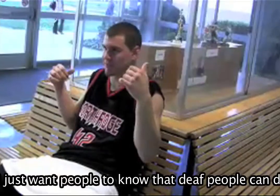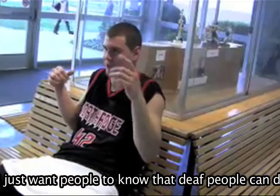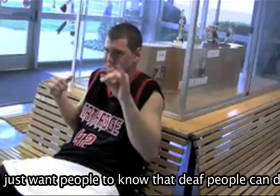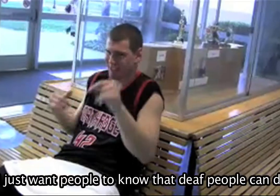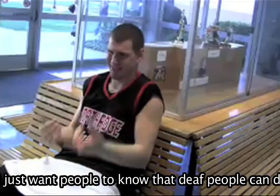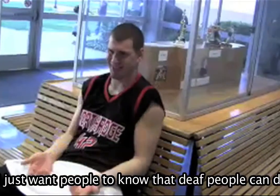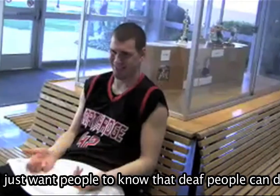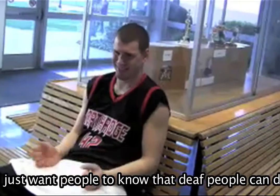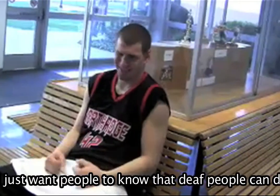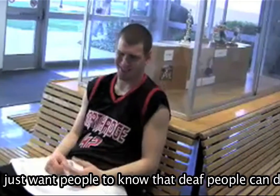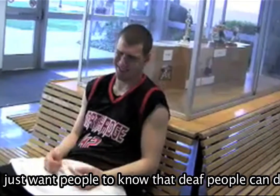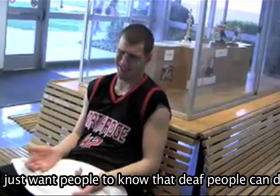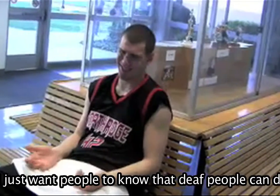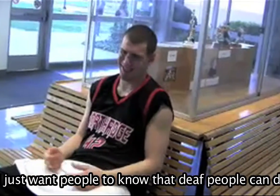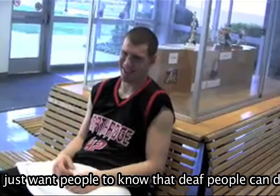to know that deaf people can do it.